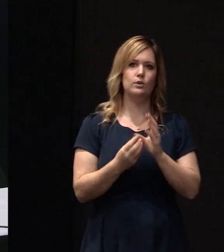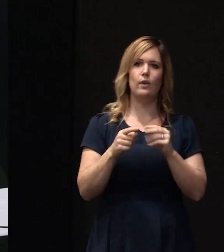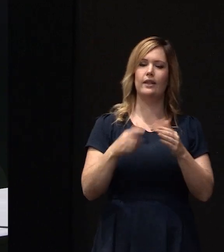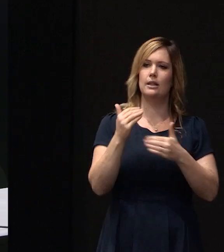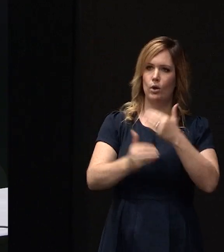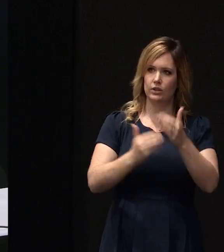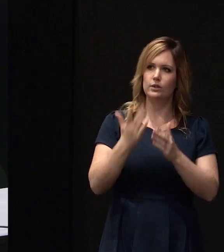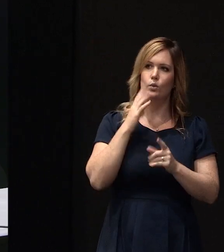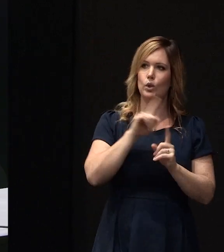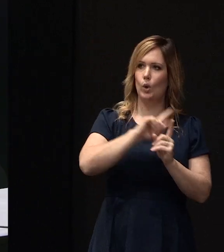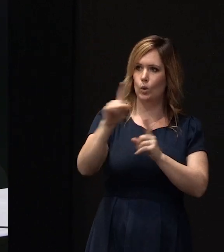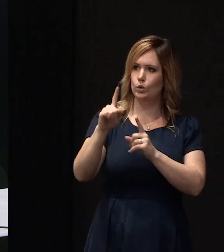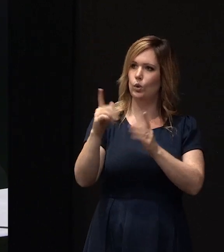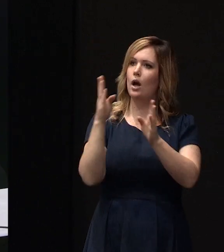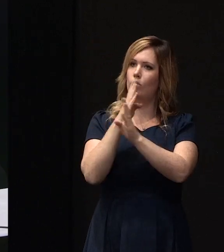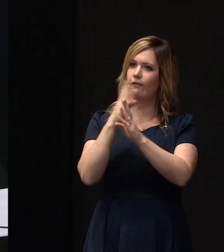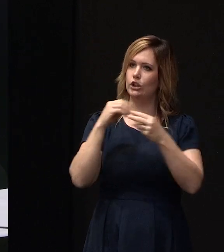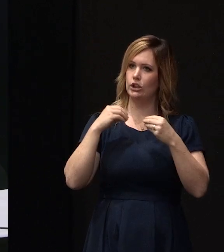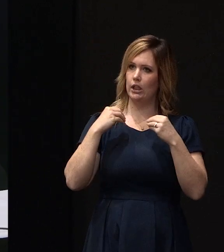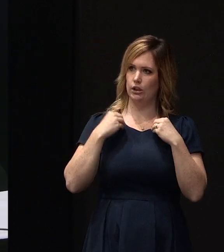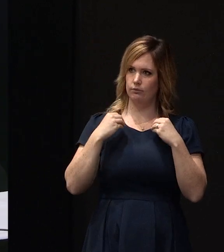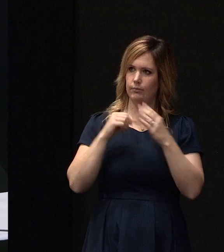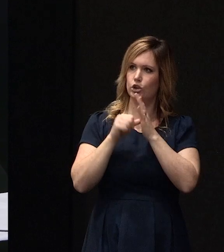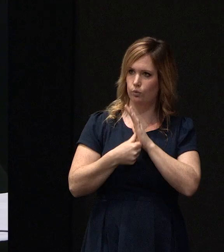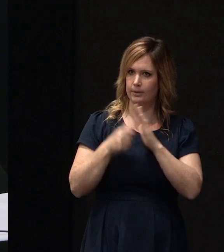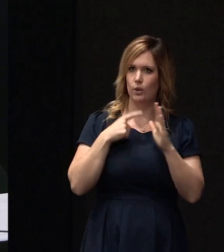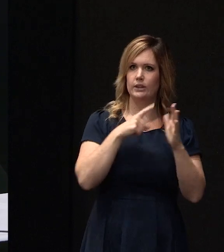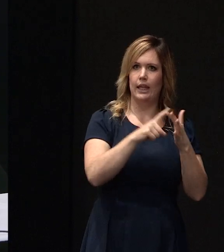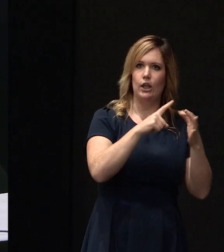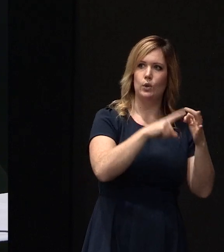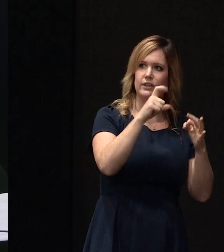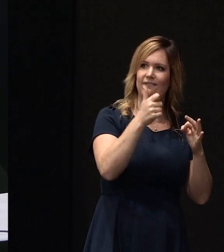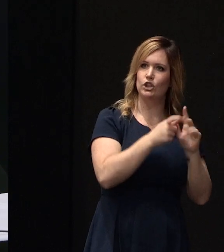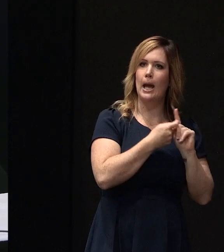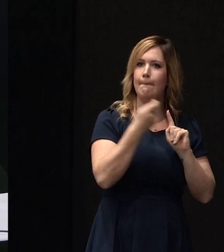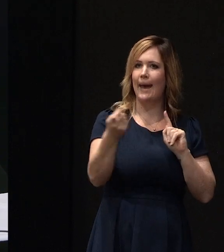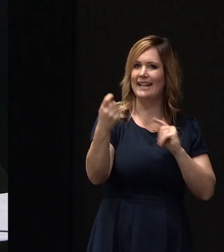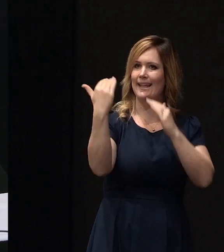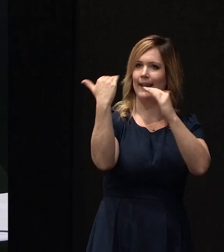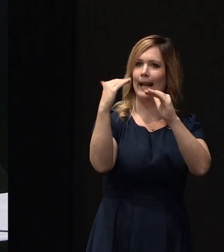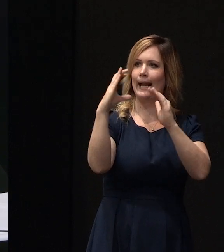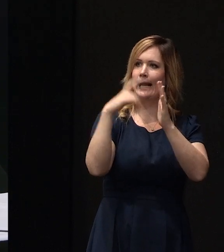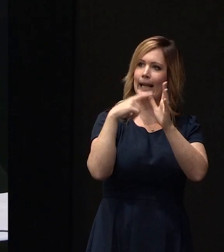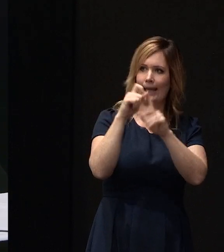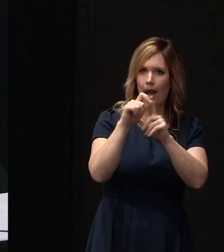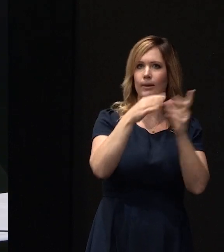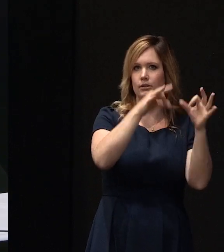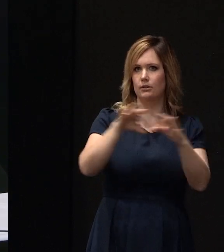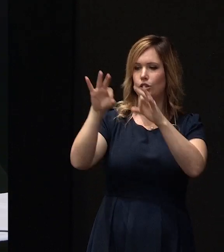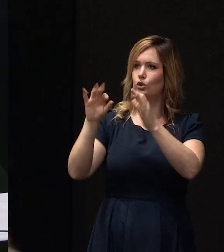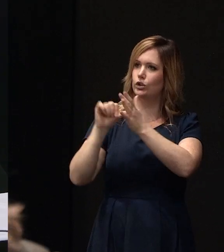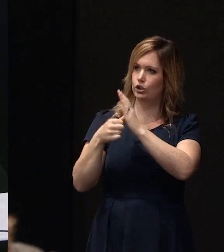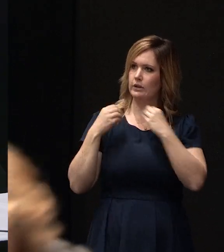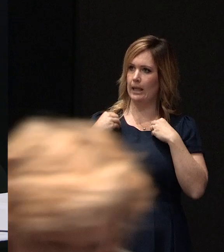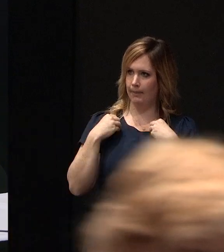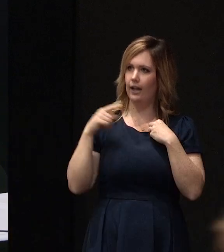private insurer, because UQC have paid a cap, then it's over cap, then it's with the insurer, and an assessment